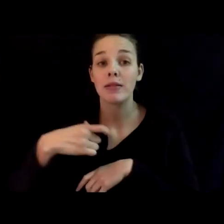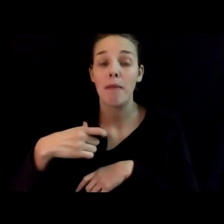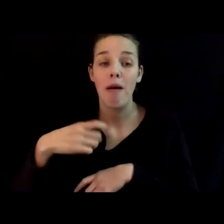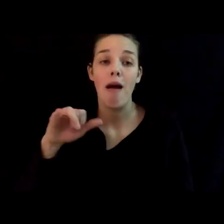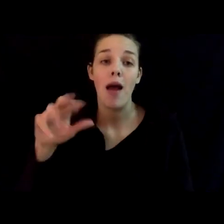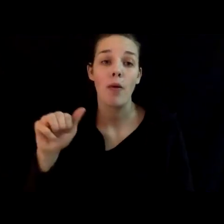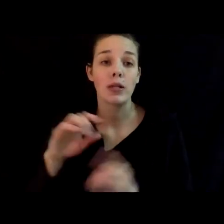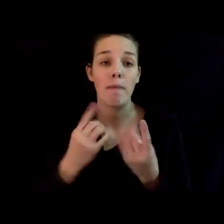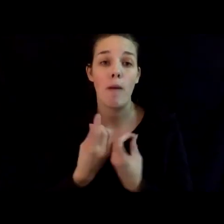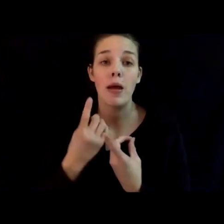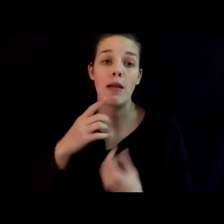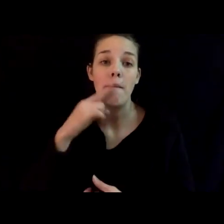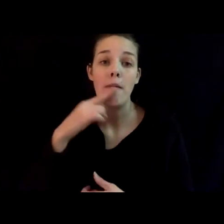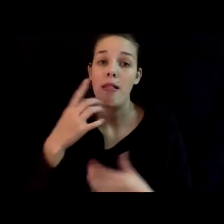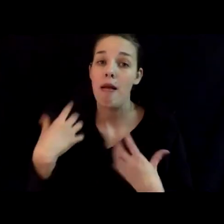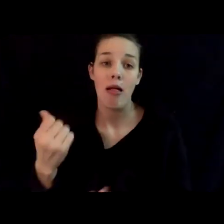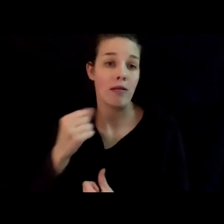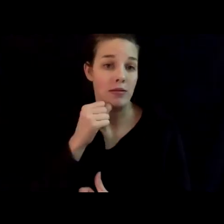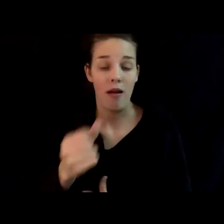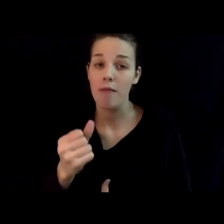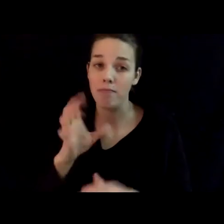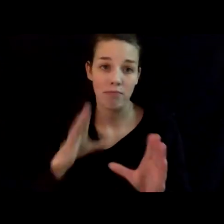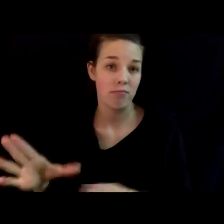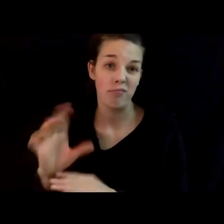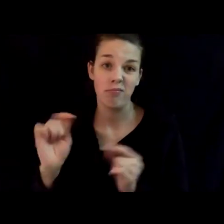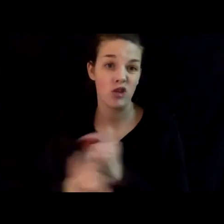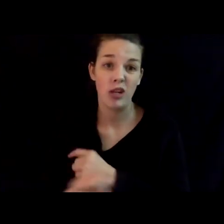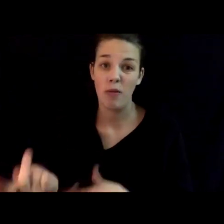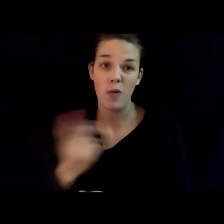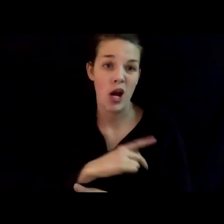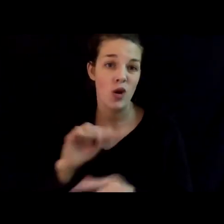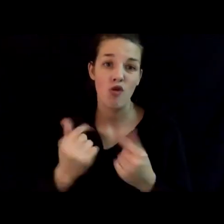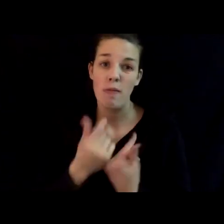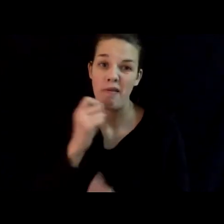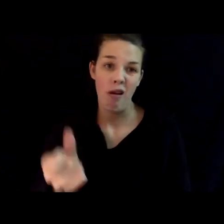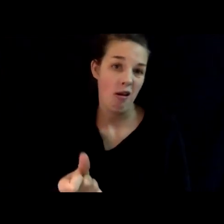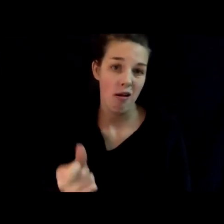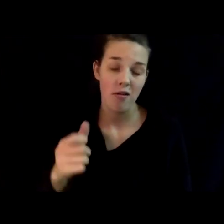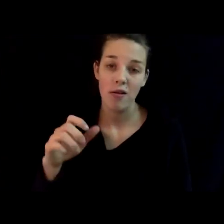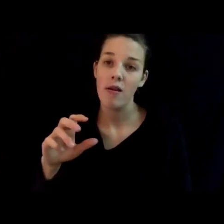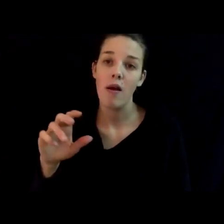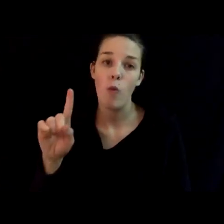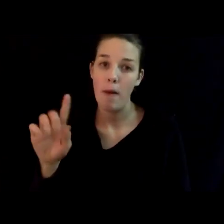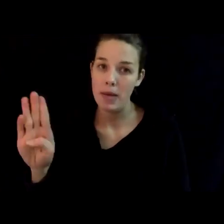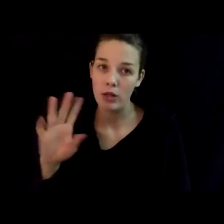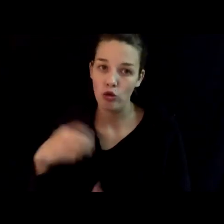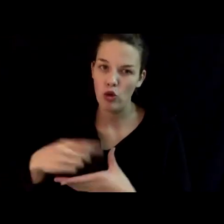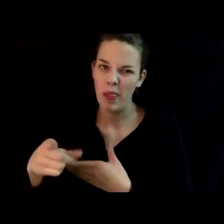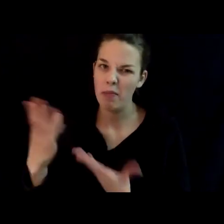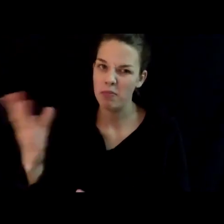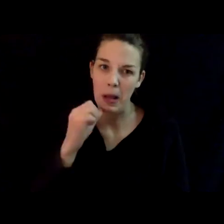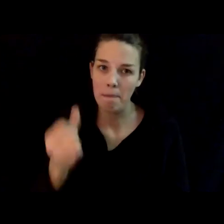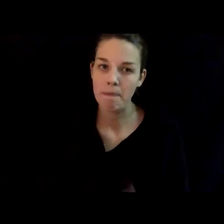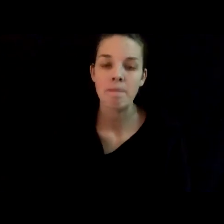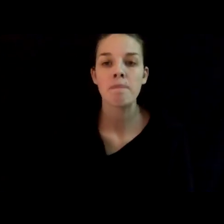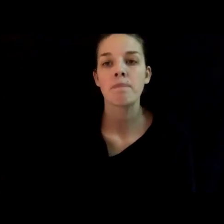Department of Public Health does not intend to change the priority groups in phase 1b to include these recommended groups.